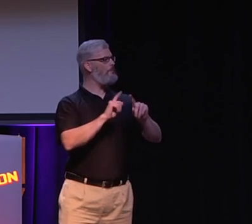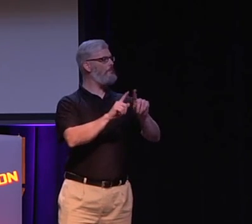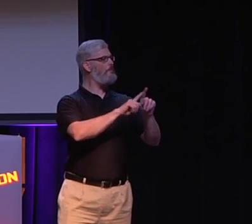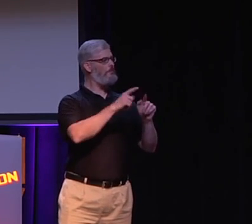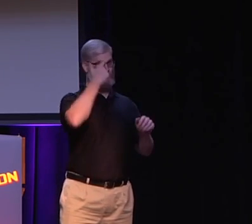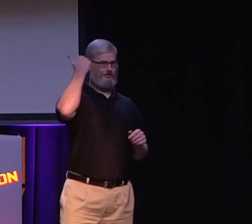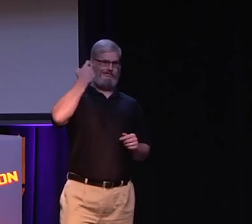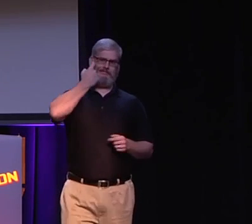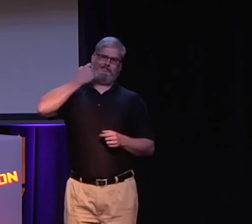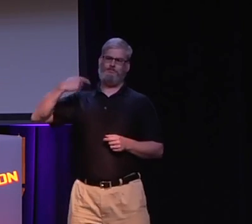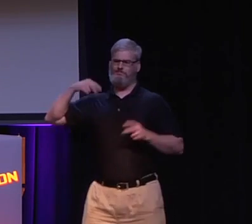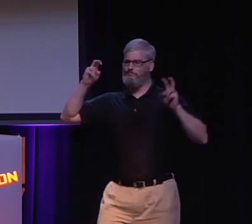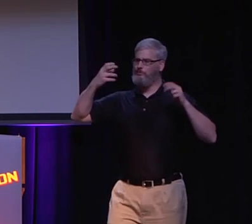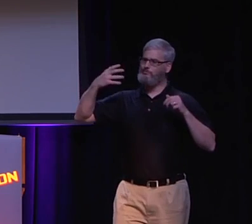So I'd like to share a little bit about my personal story.